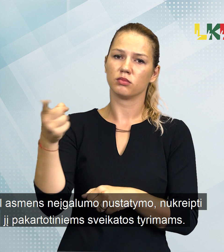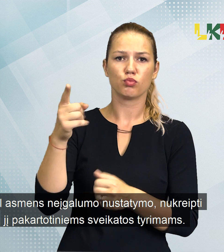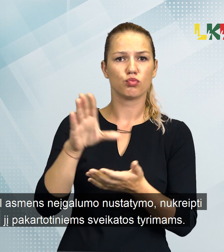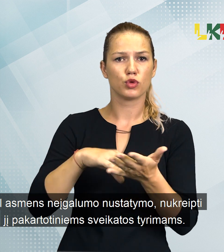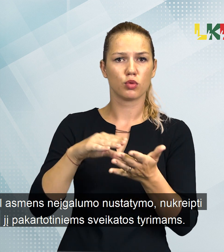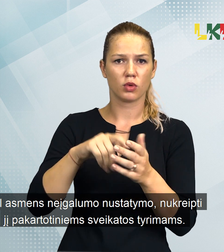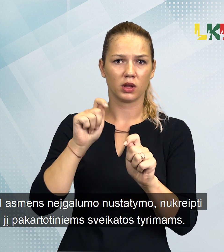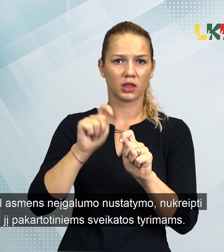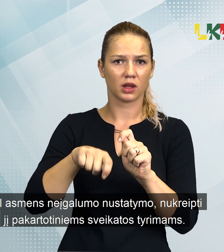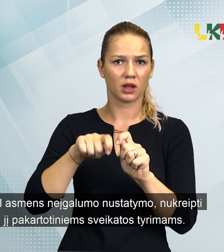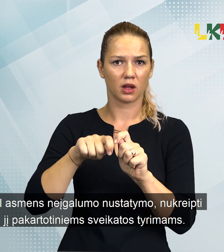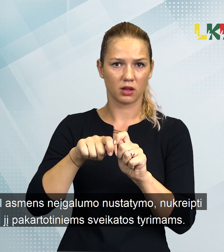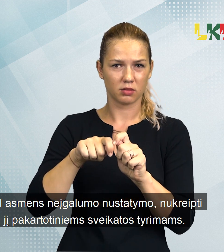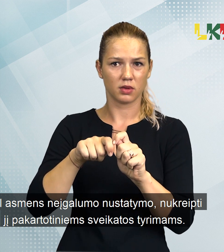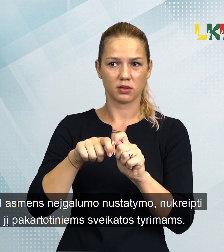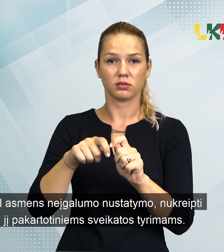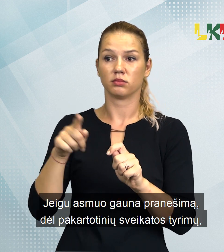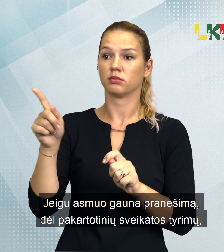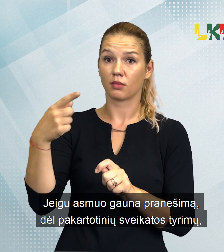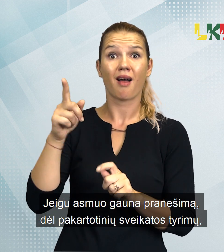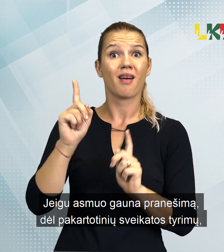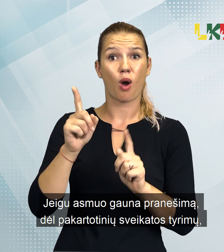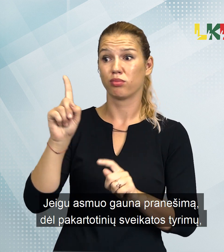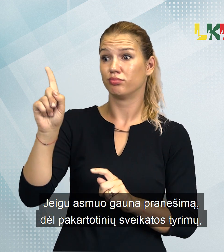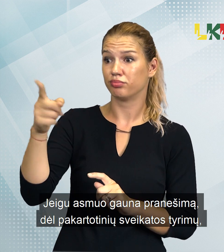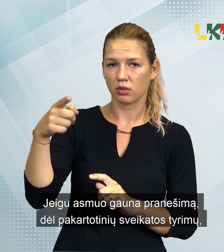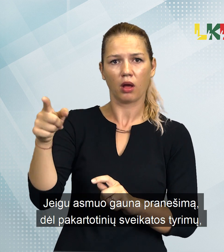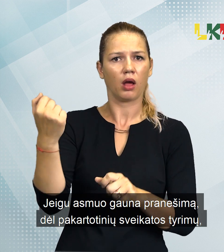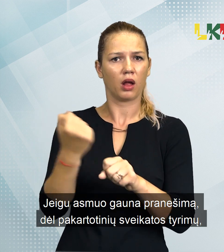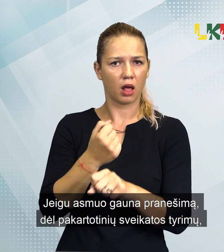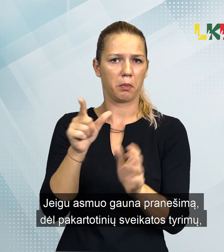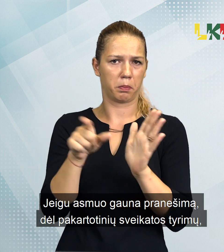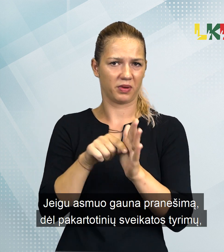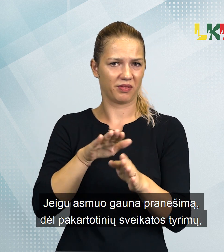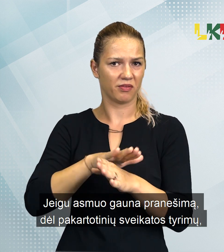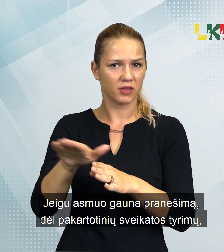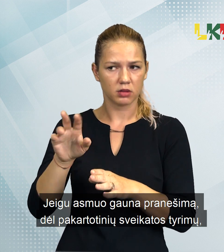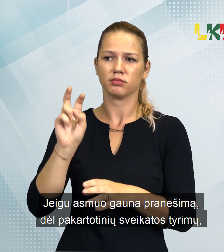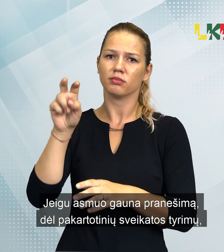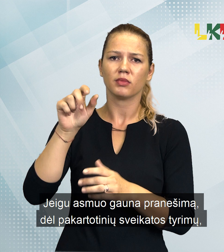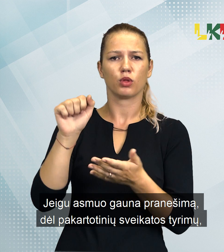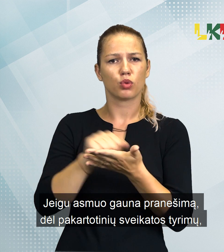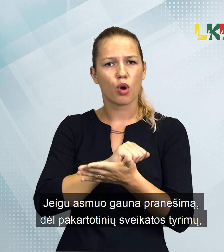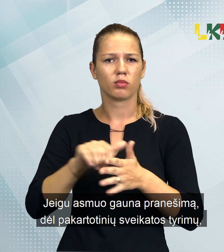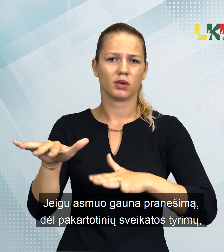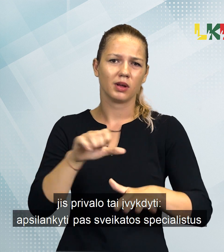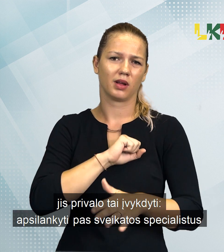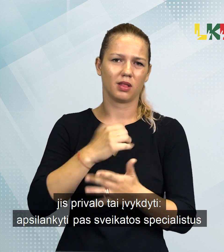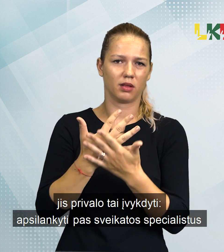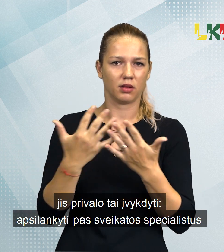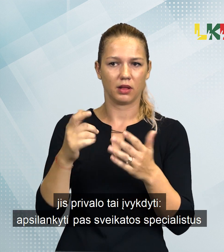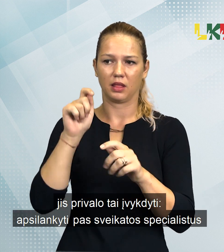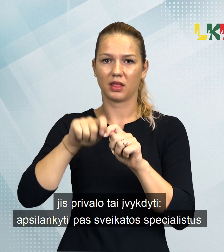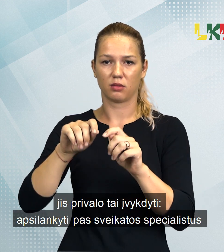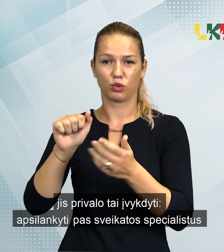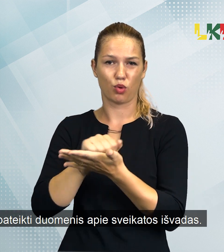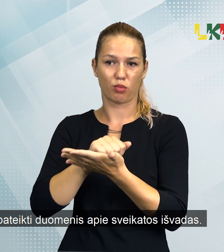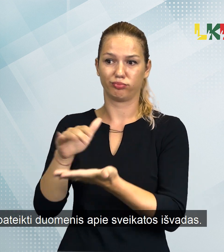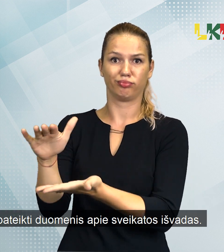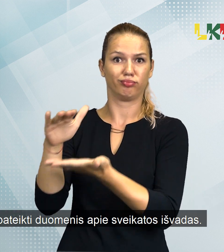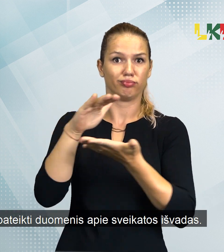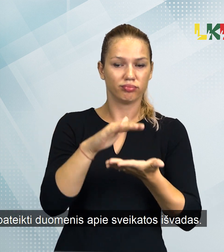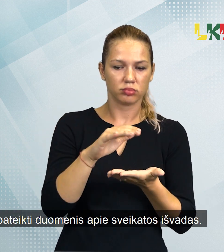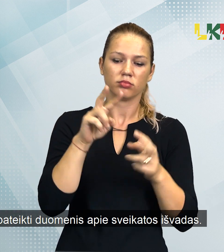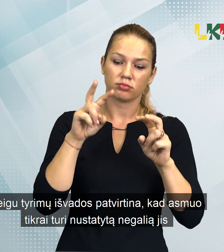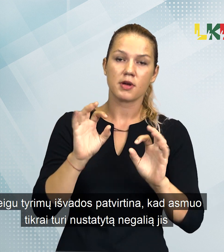in It's about to to have some I want to take at I want